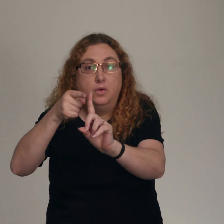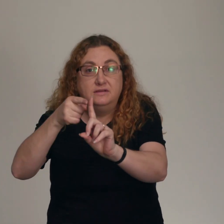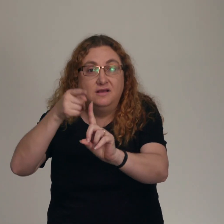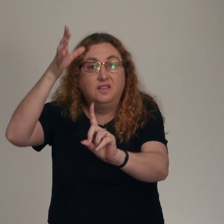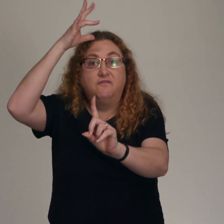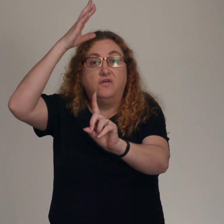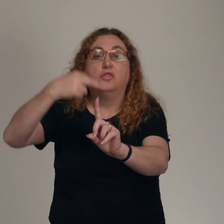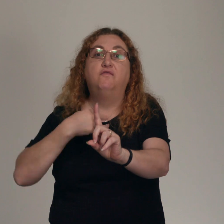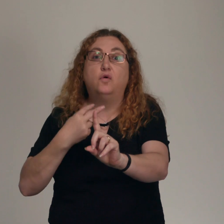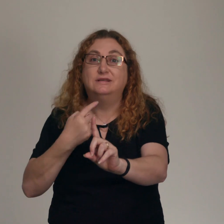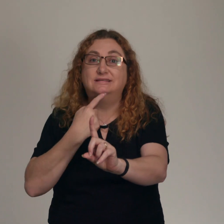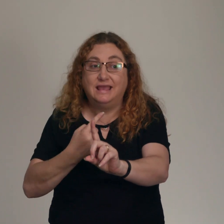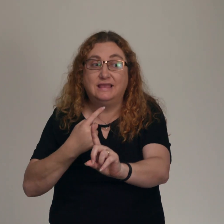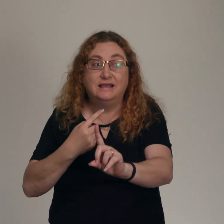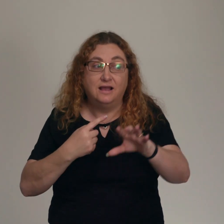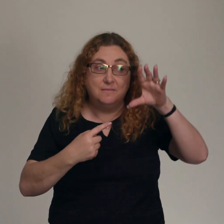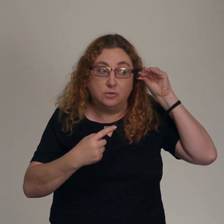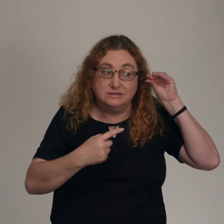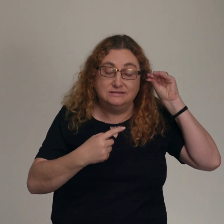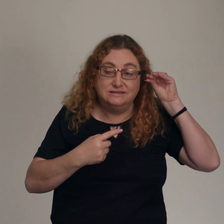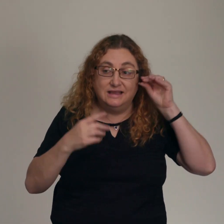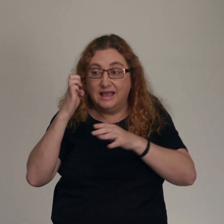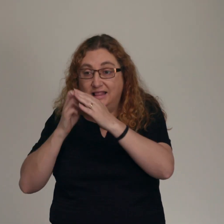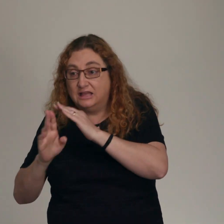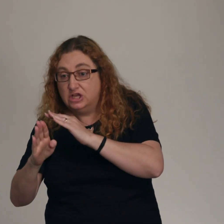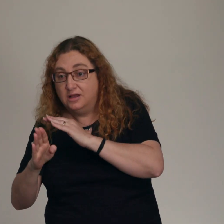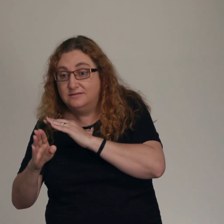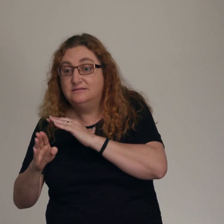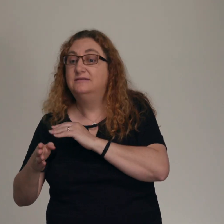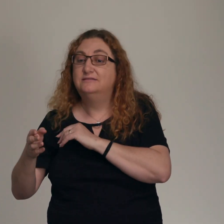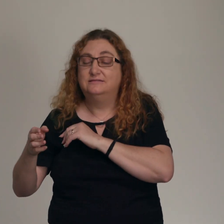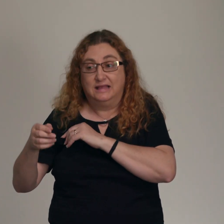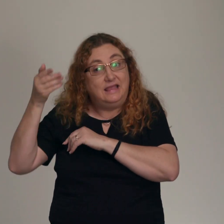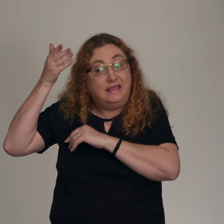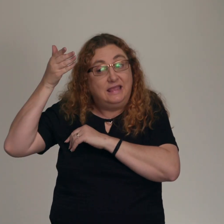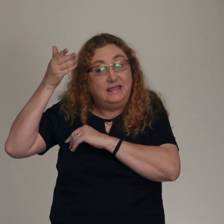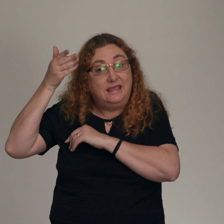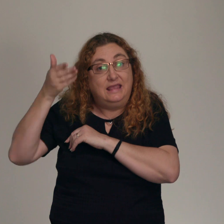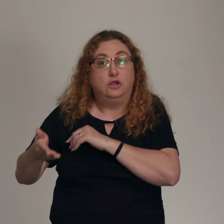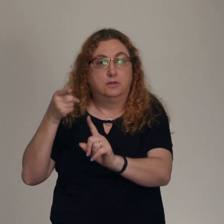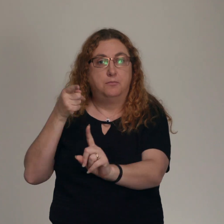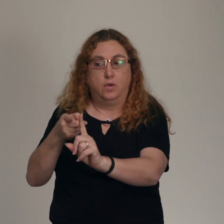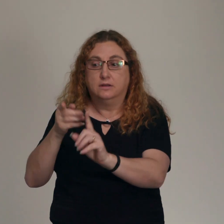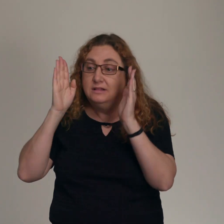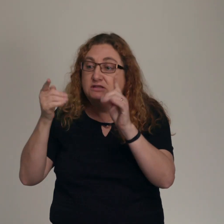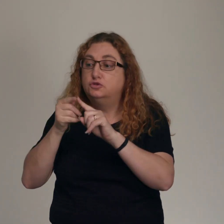mountain saying, okay, Moses. Okay, Elijah. Here's the point. Listen to my son. Focus